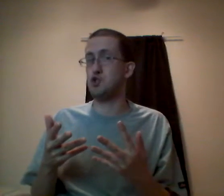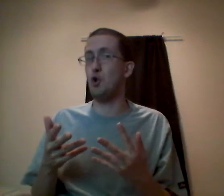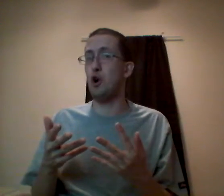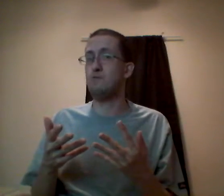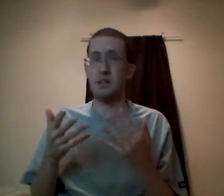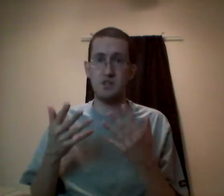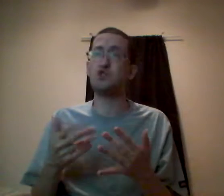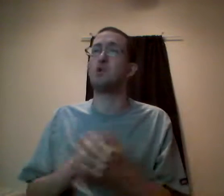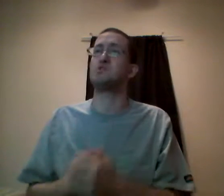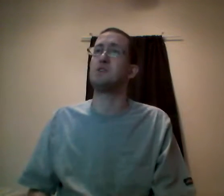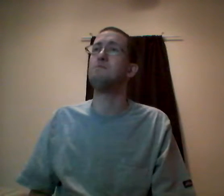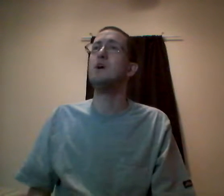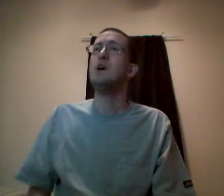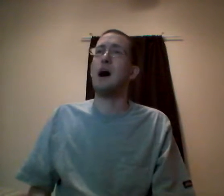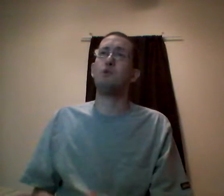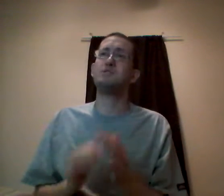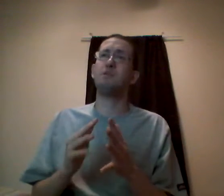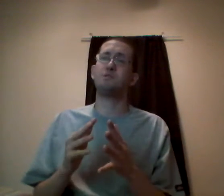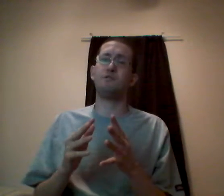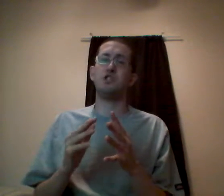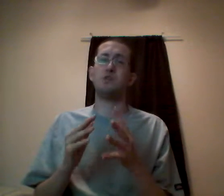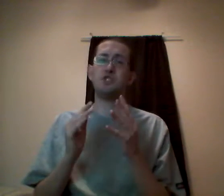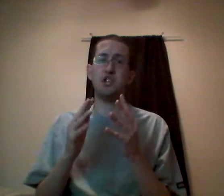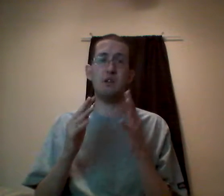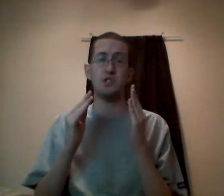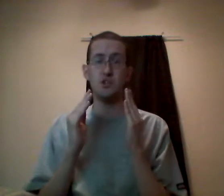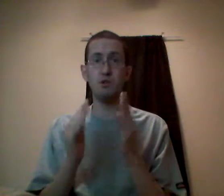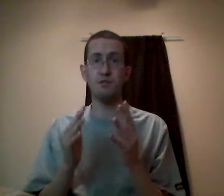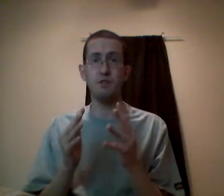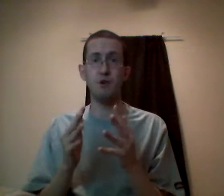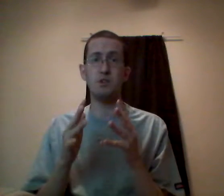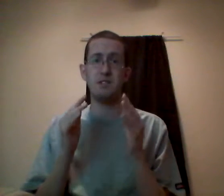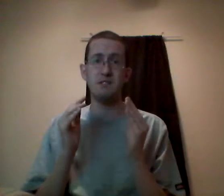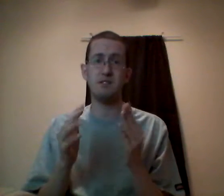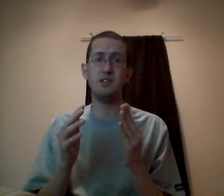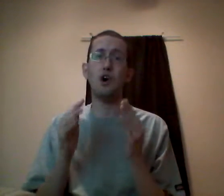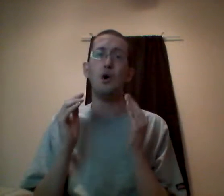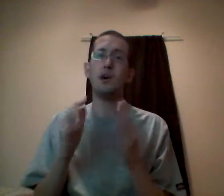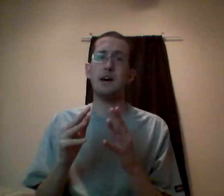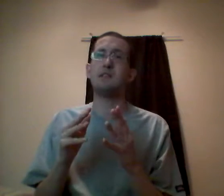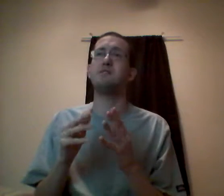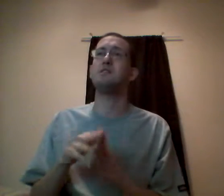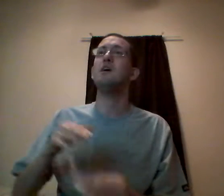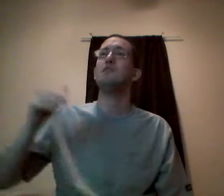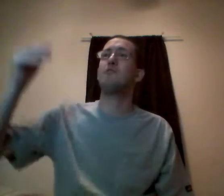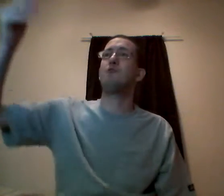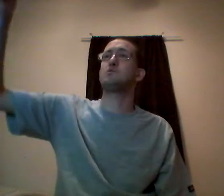sure and can source it. I read 70% for channels, a channel exclusively devoted to Nintendo content that falls